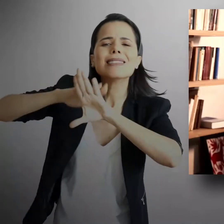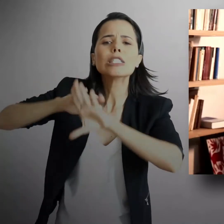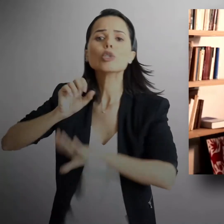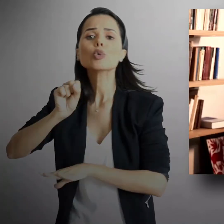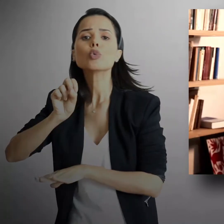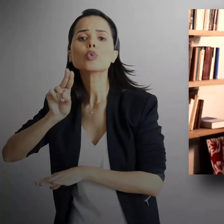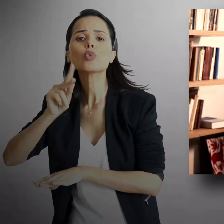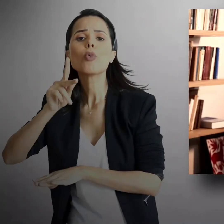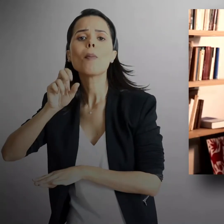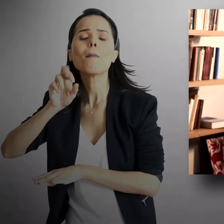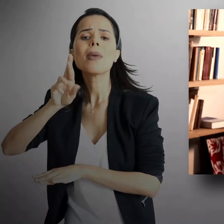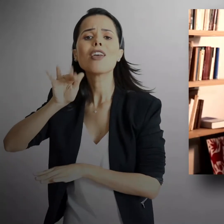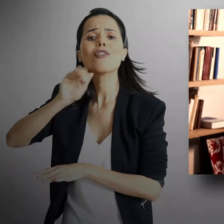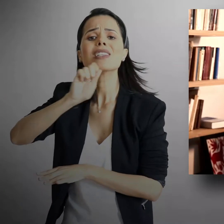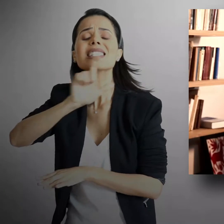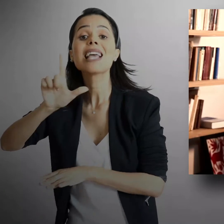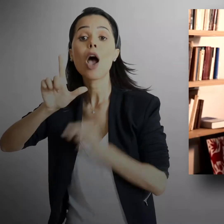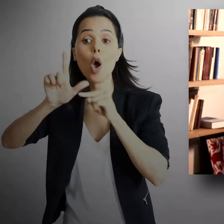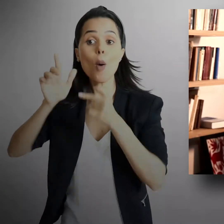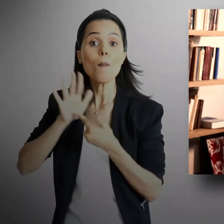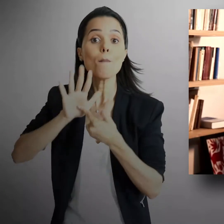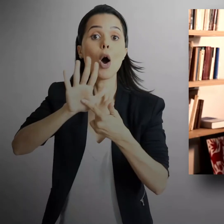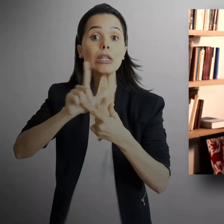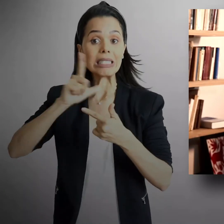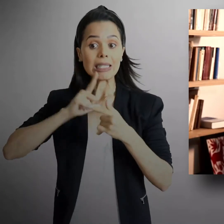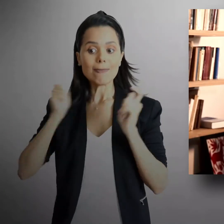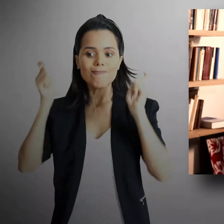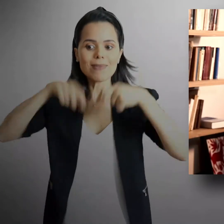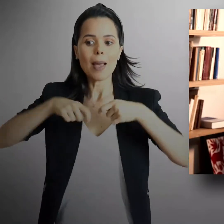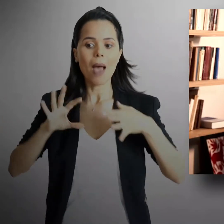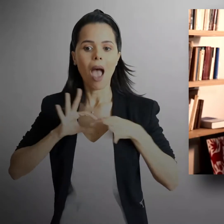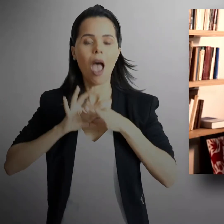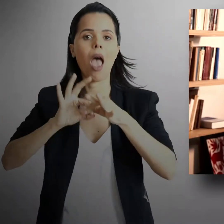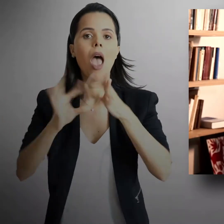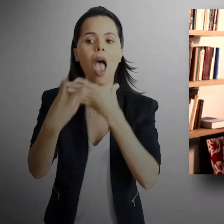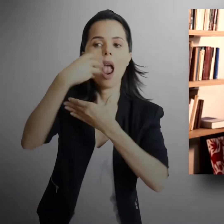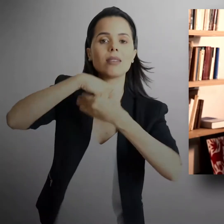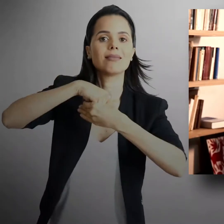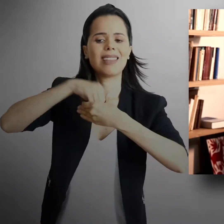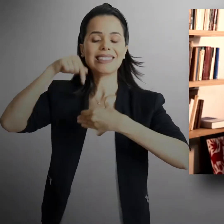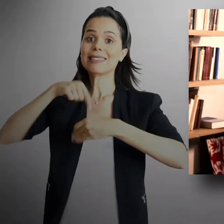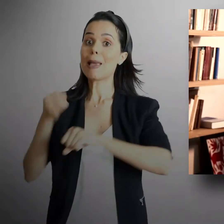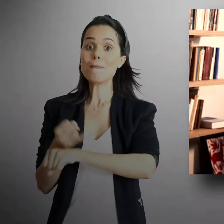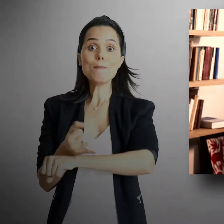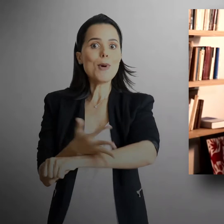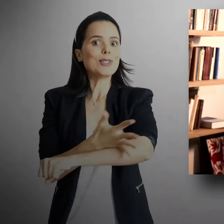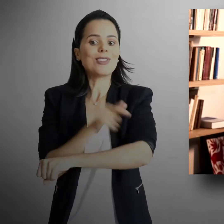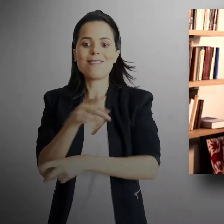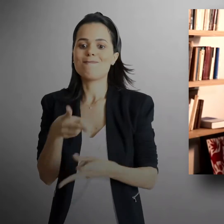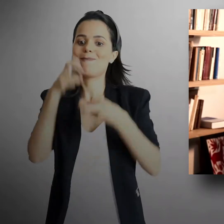that's kind of a superficial manifestation of an internal uniformity. And the really exciting, and it